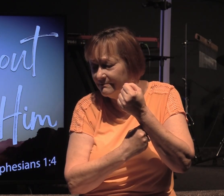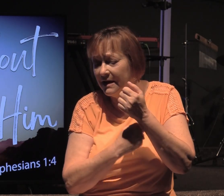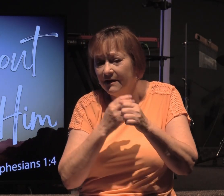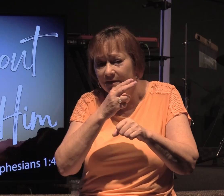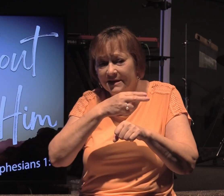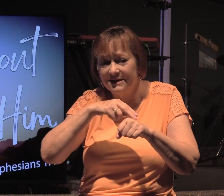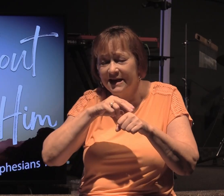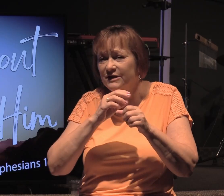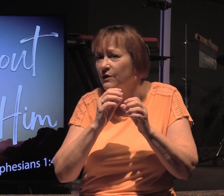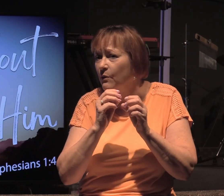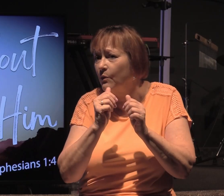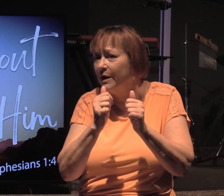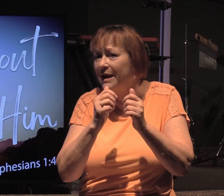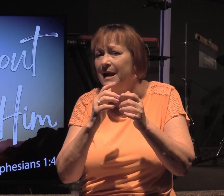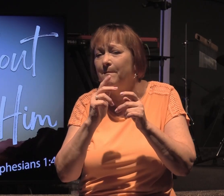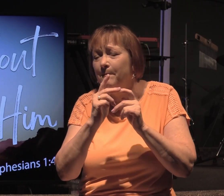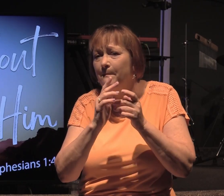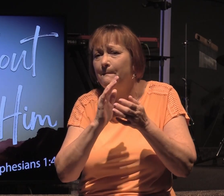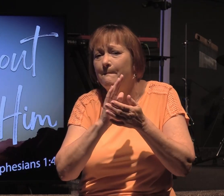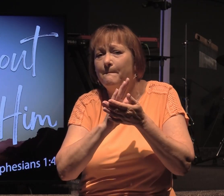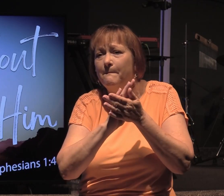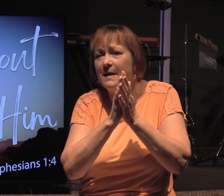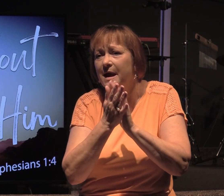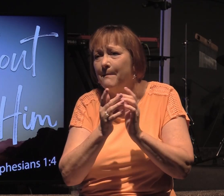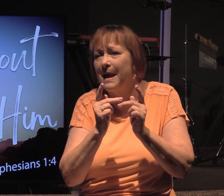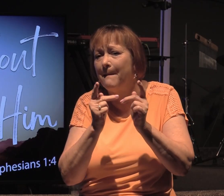nation is swiftly becoming a pagan society.